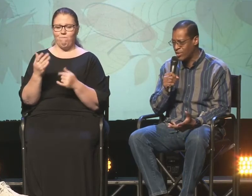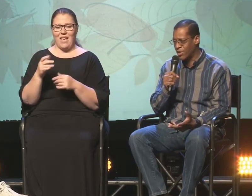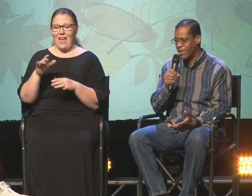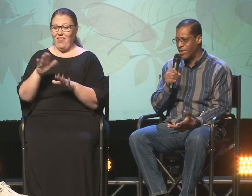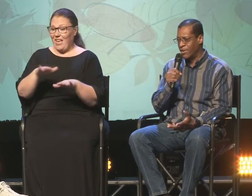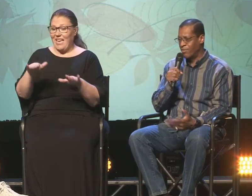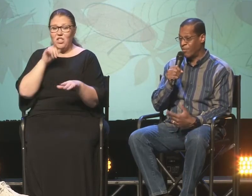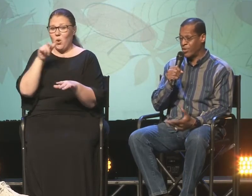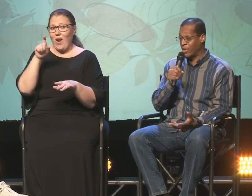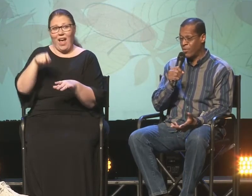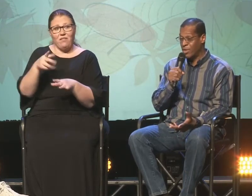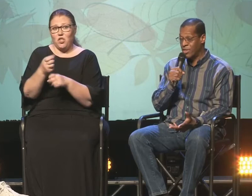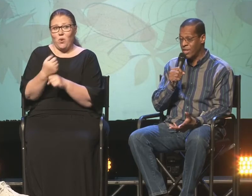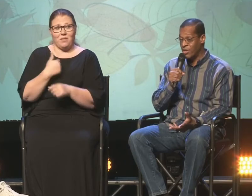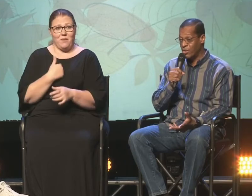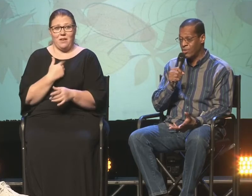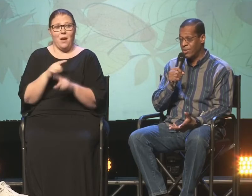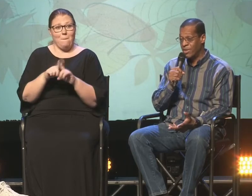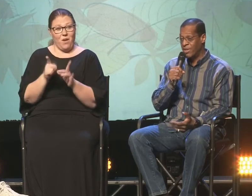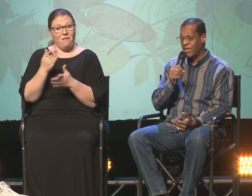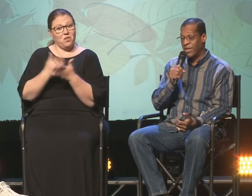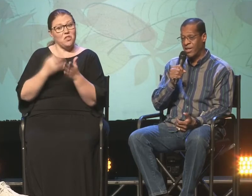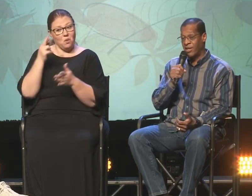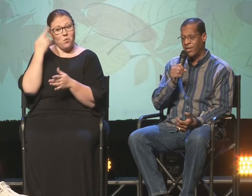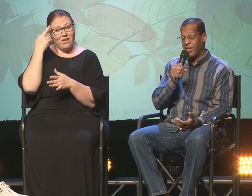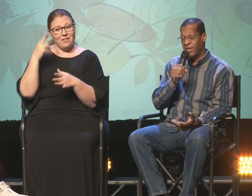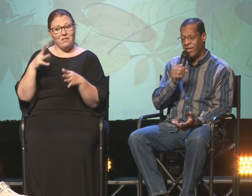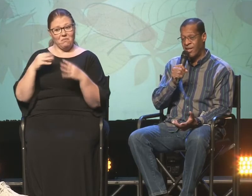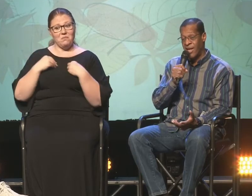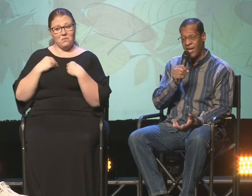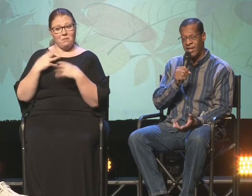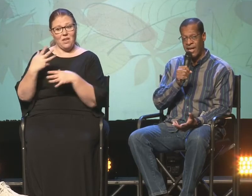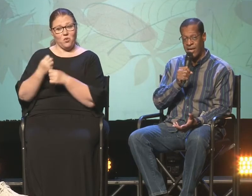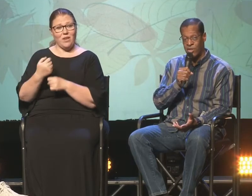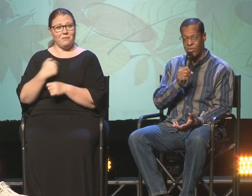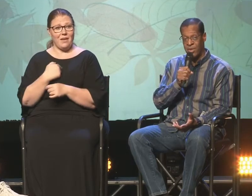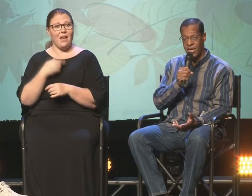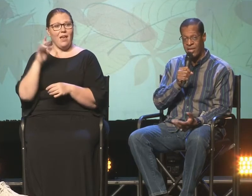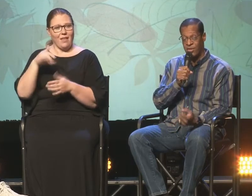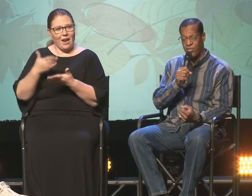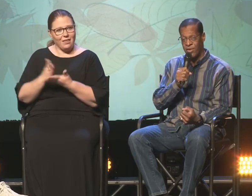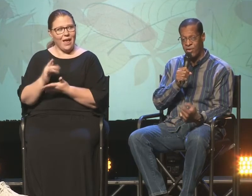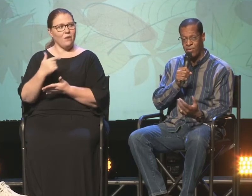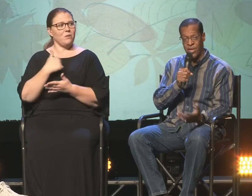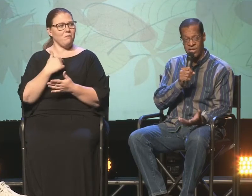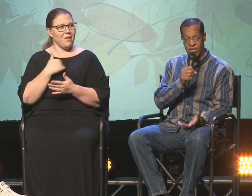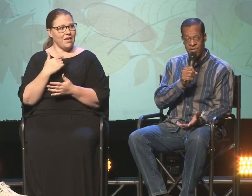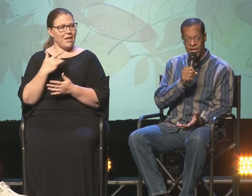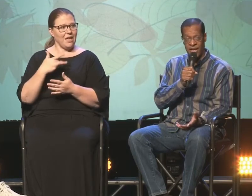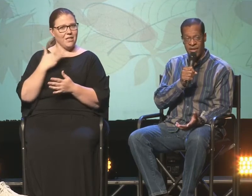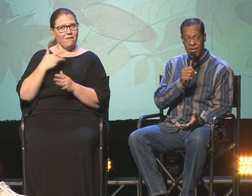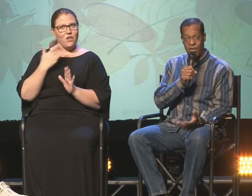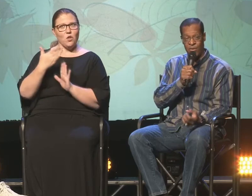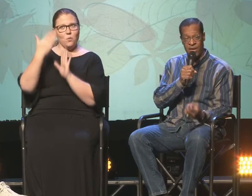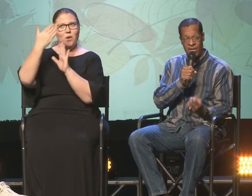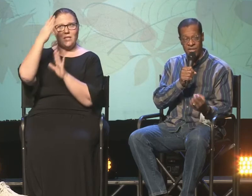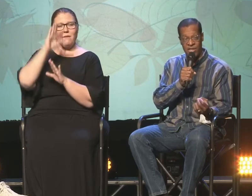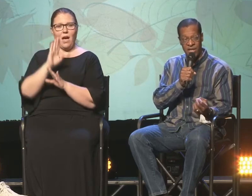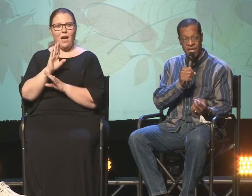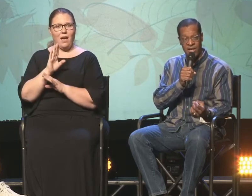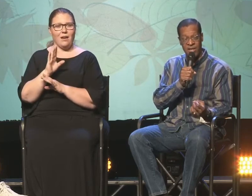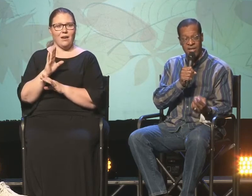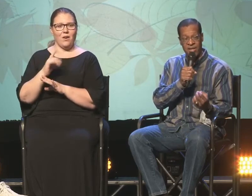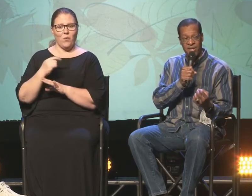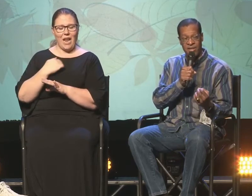to trust me, but for some reason they do, and, and that allows me to feel the presence of God. You know, when I